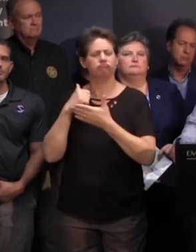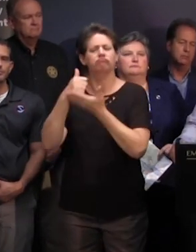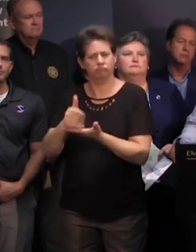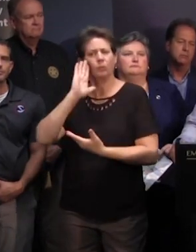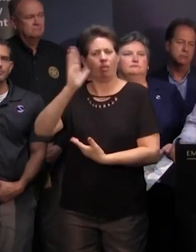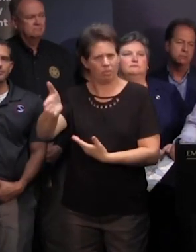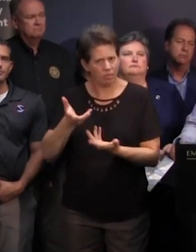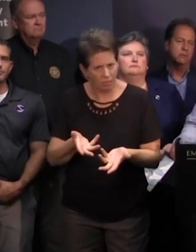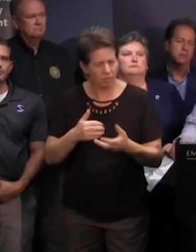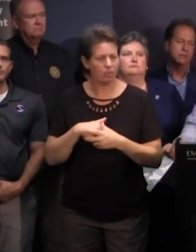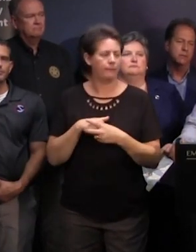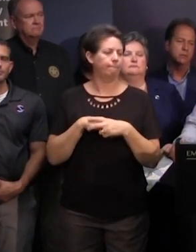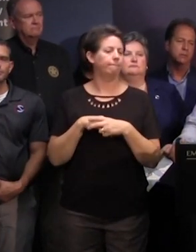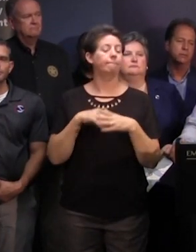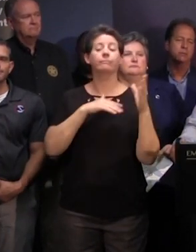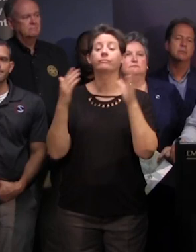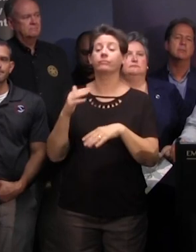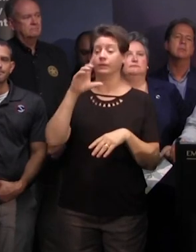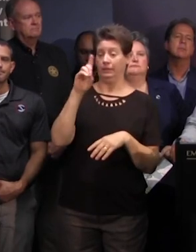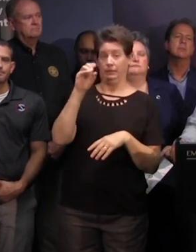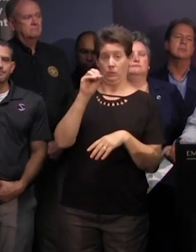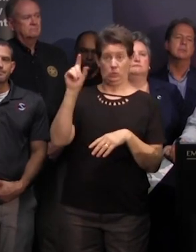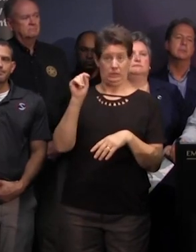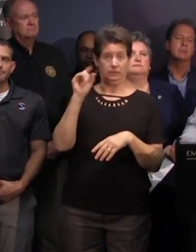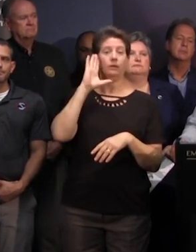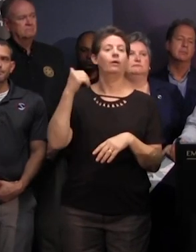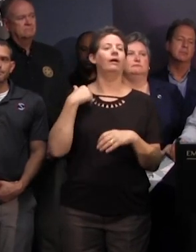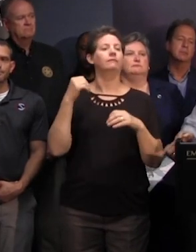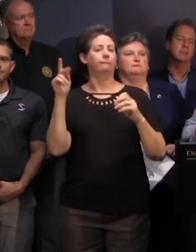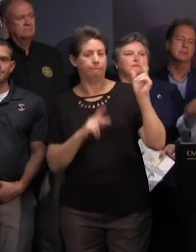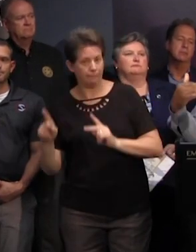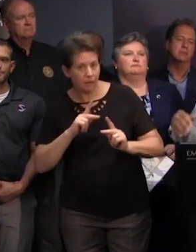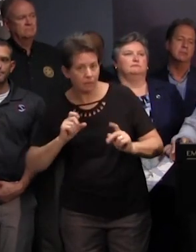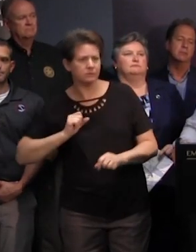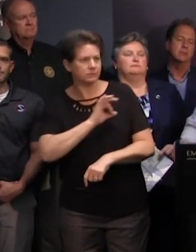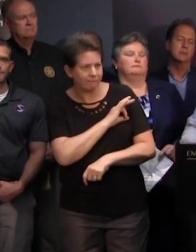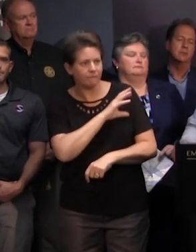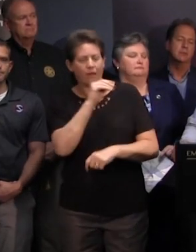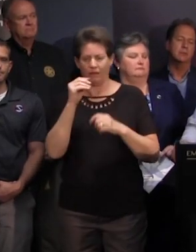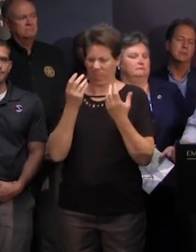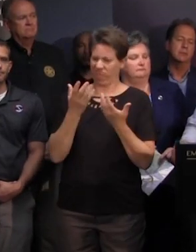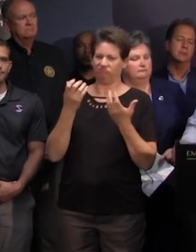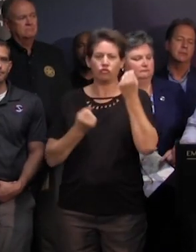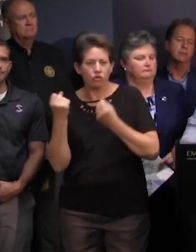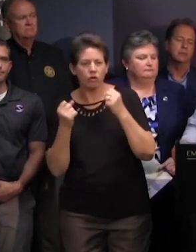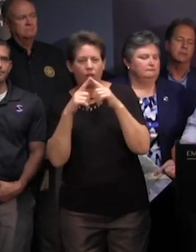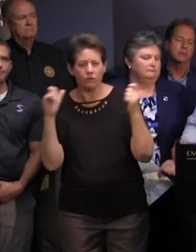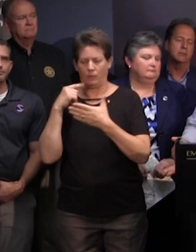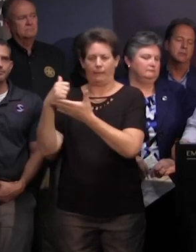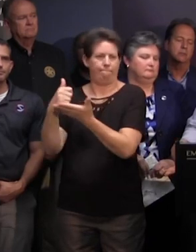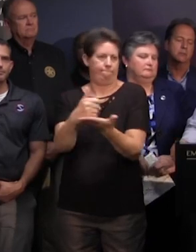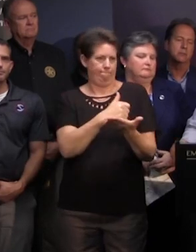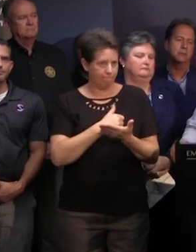vehicles uh also dot will have personnel and equipment uh along the traffic control points of i-26